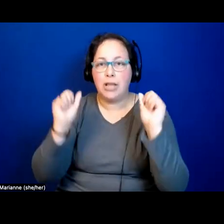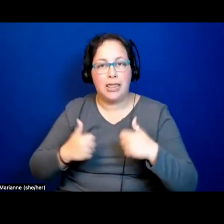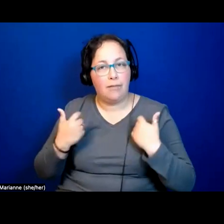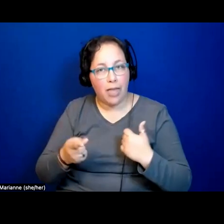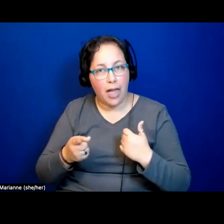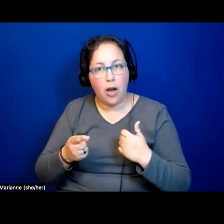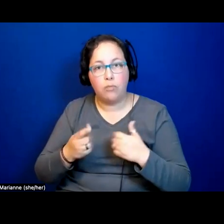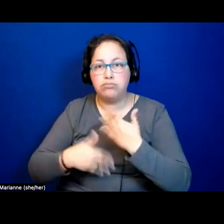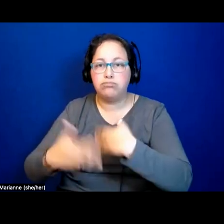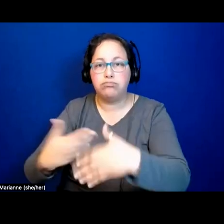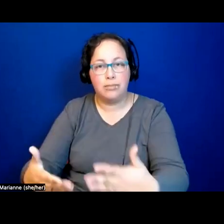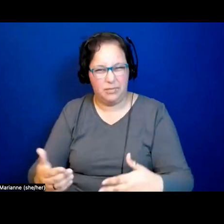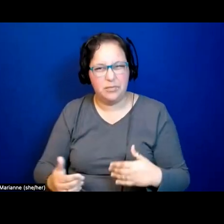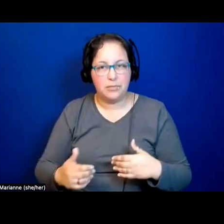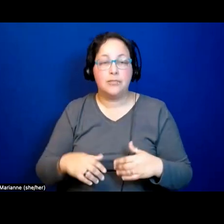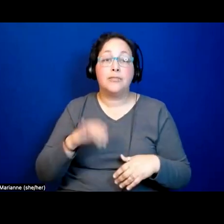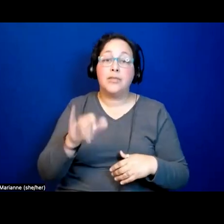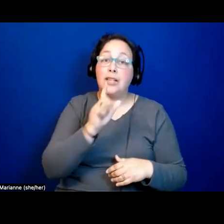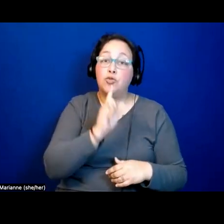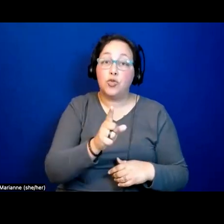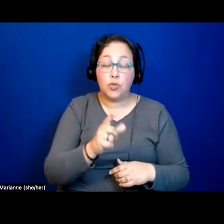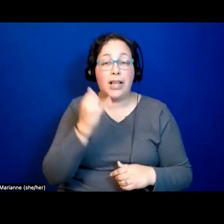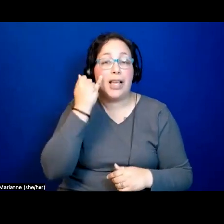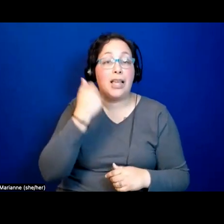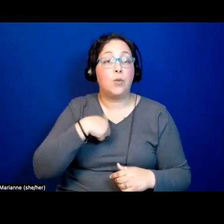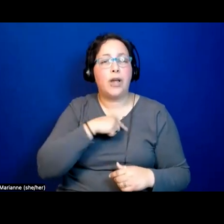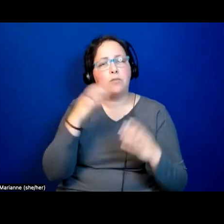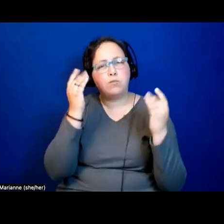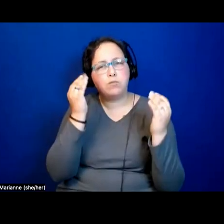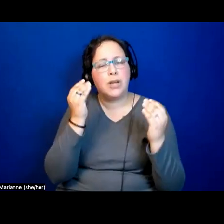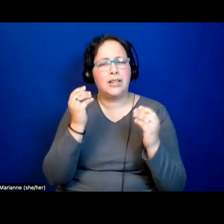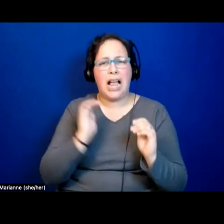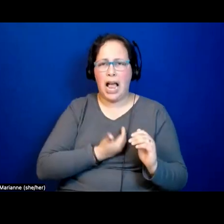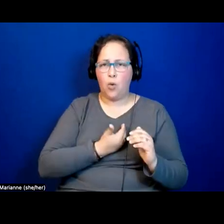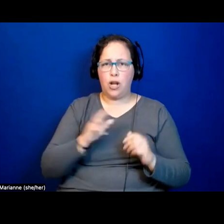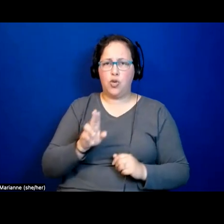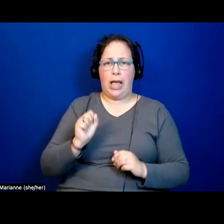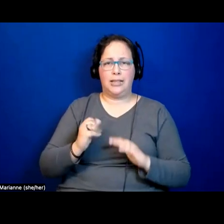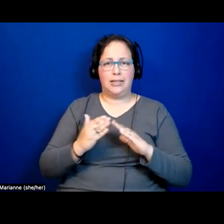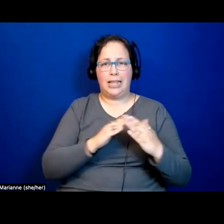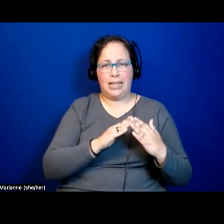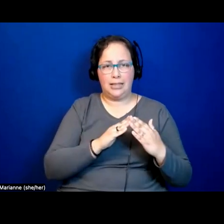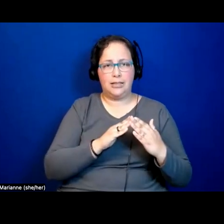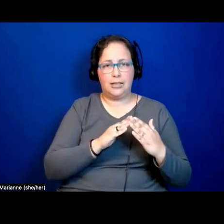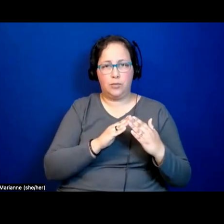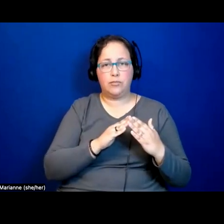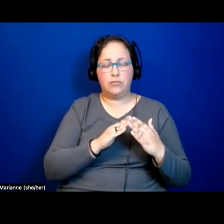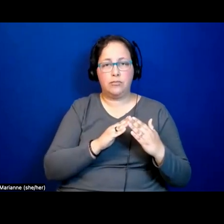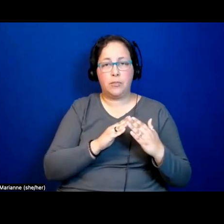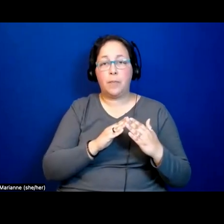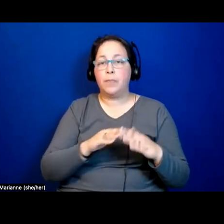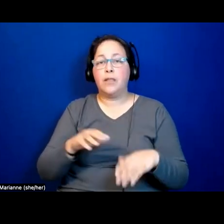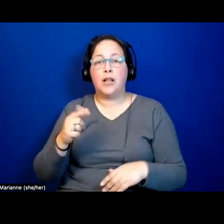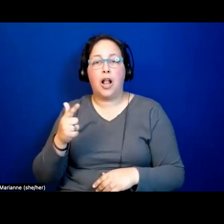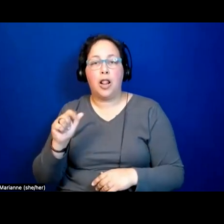And this is true, then, if we think about how the cities of the global south have